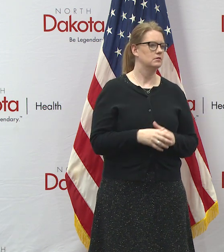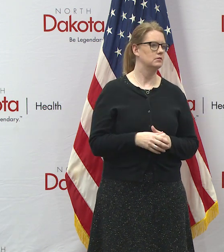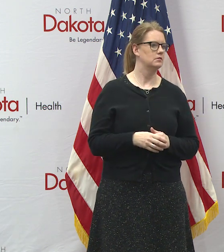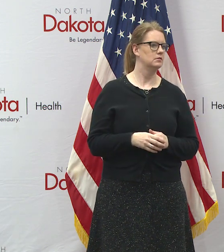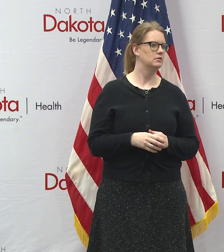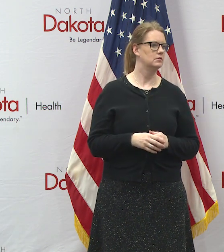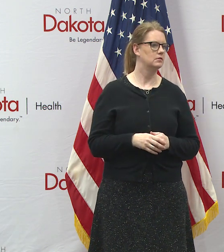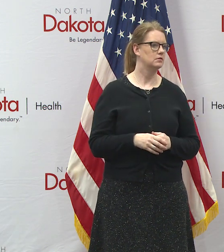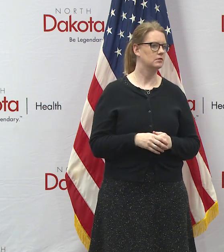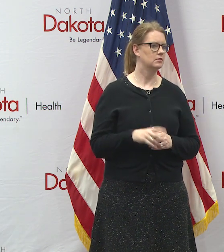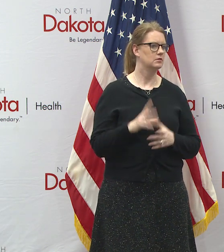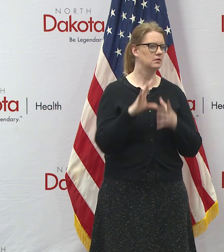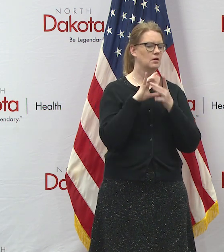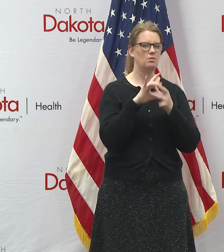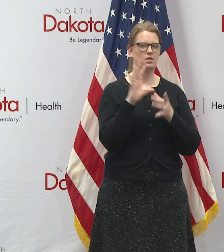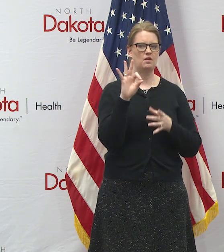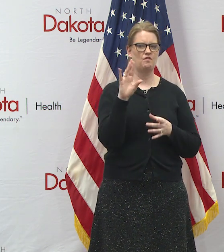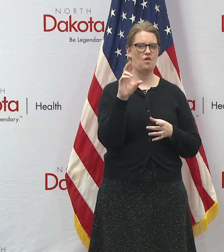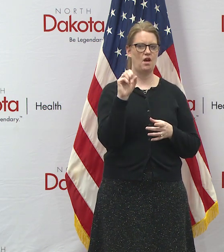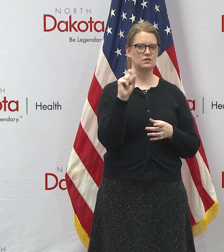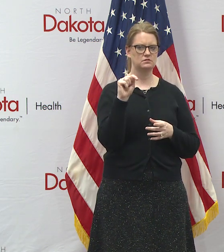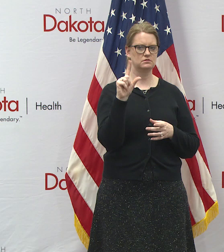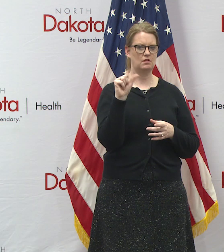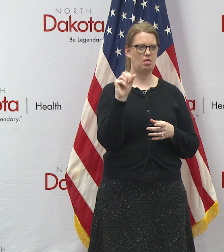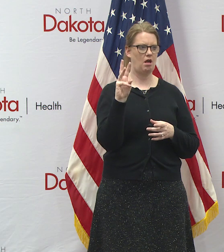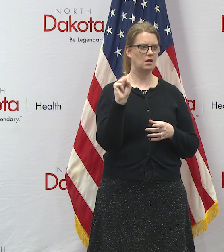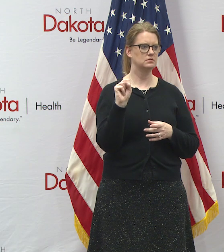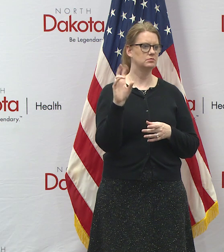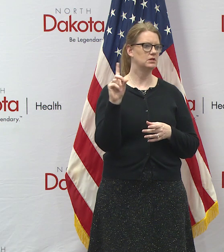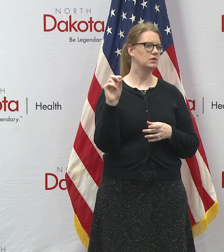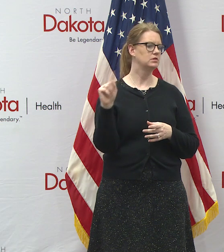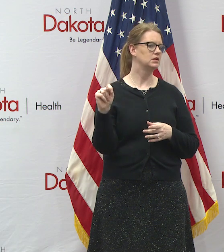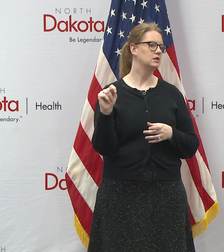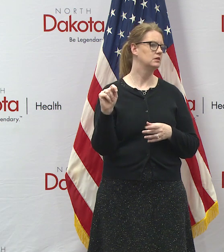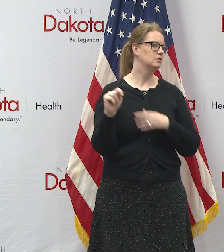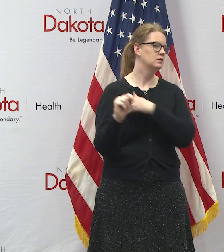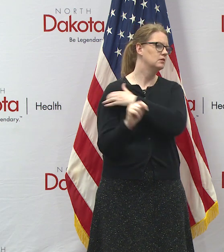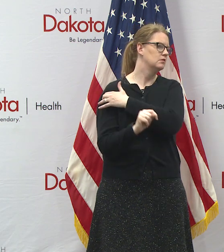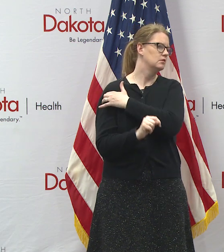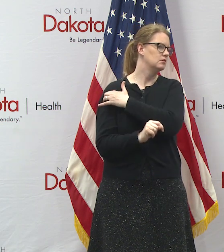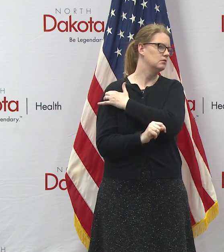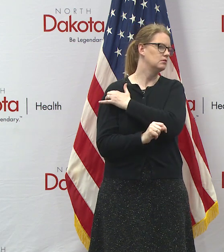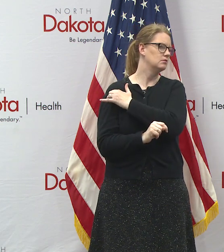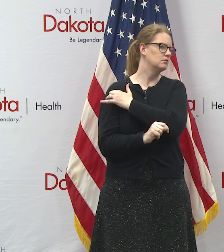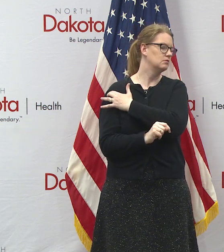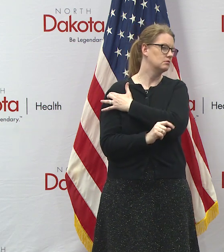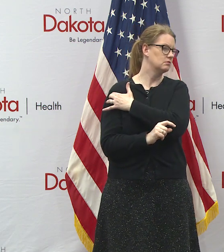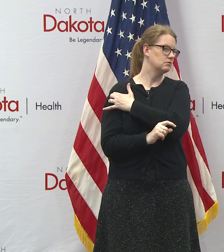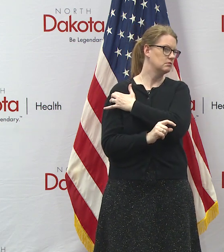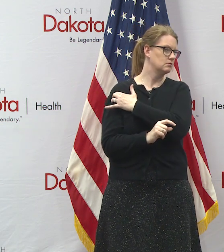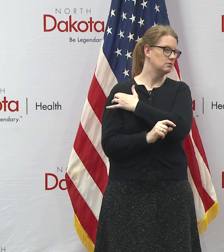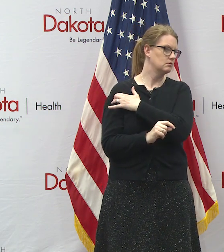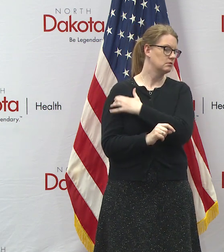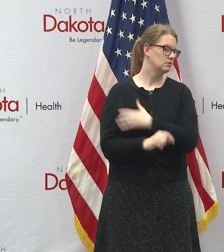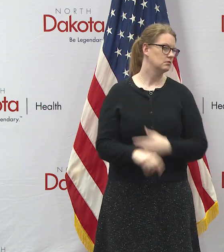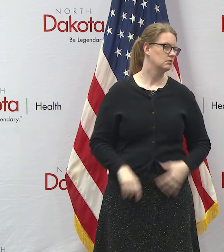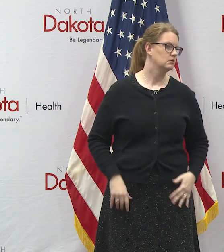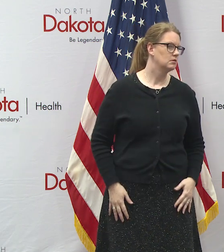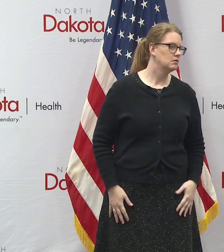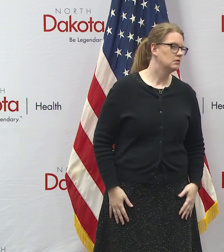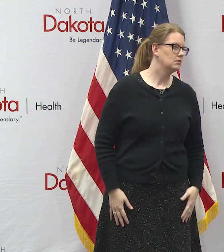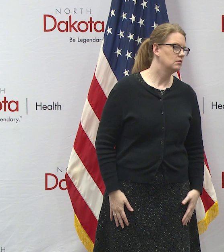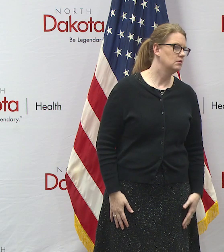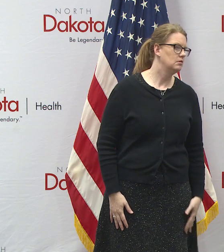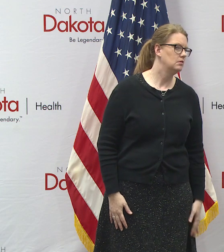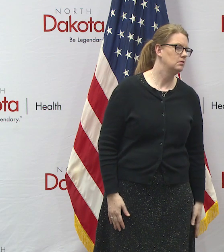put a lot of uh county roads in danger with lifting these weight restrictions is there concern that it might expedite how quickly